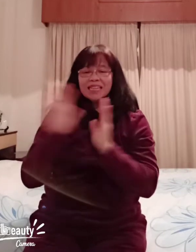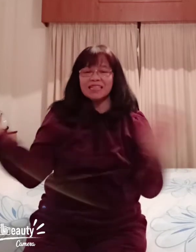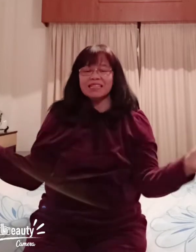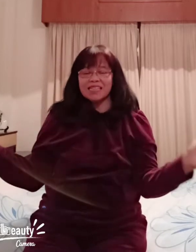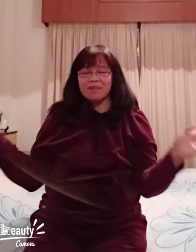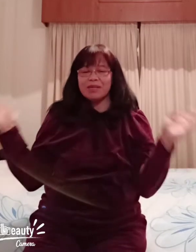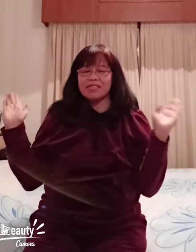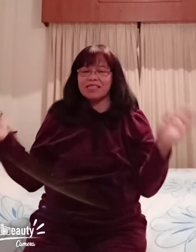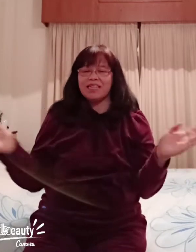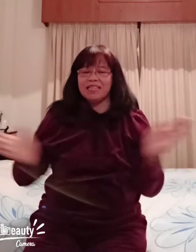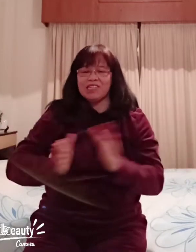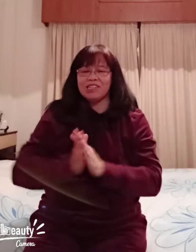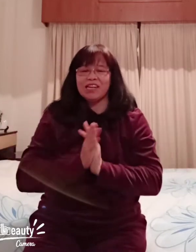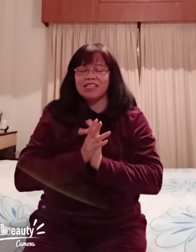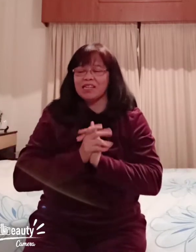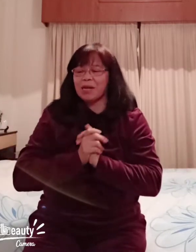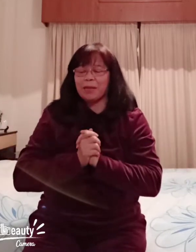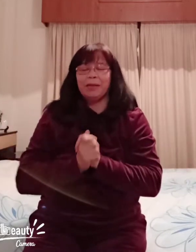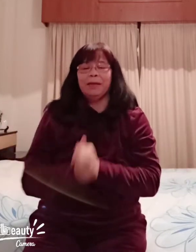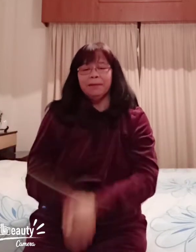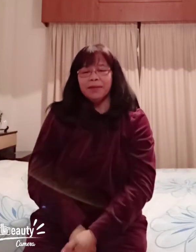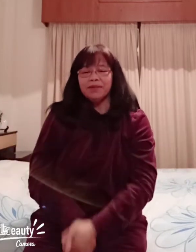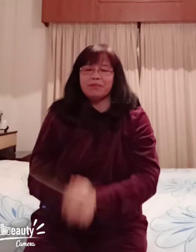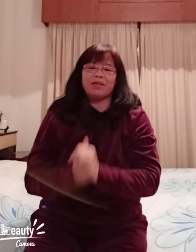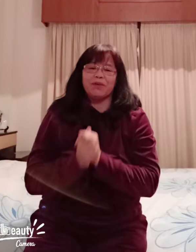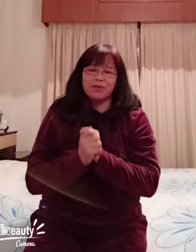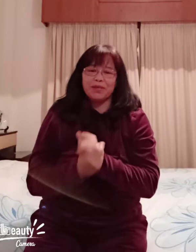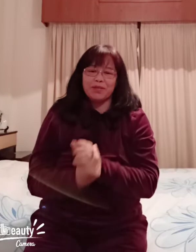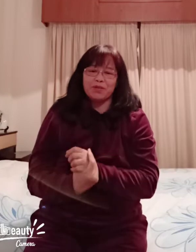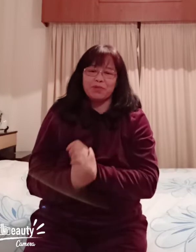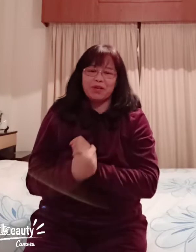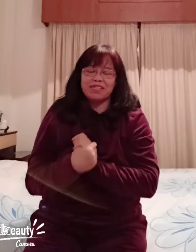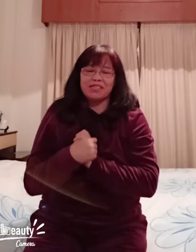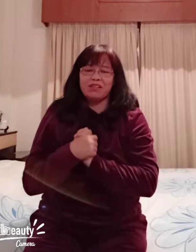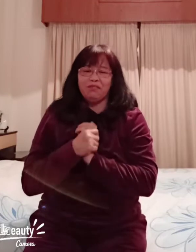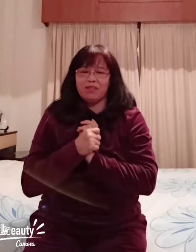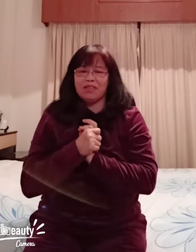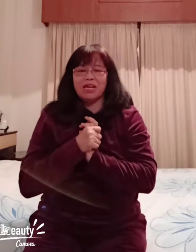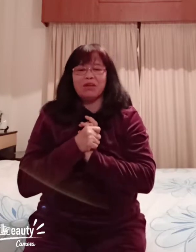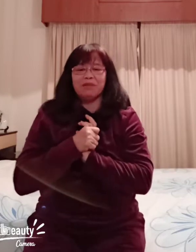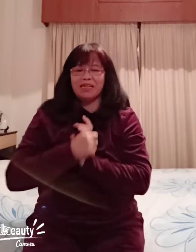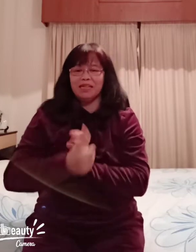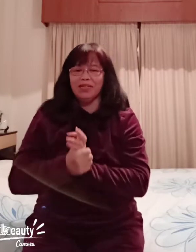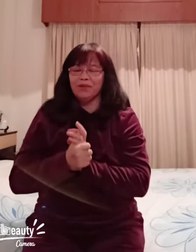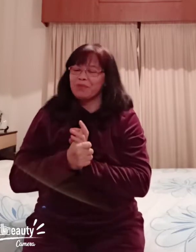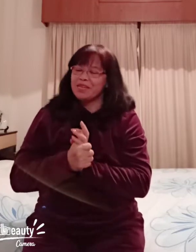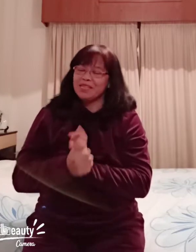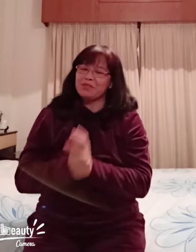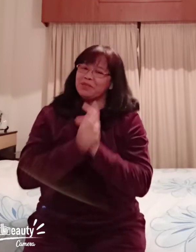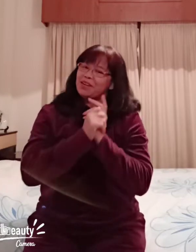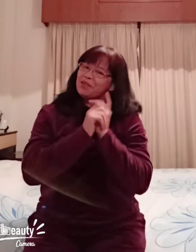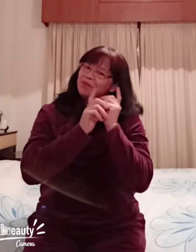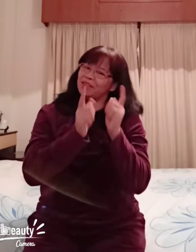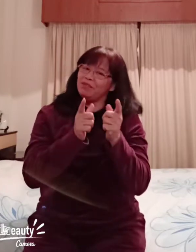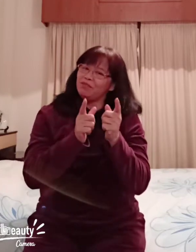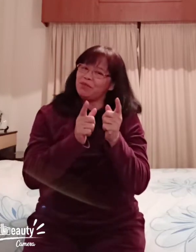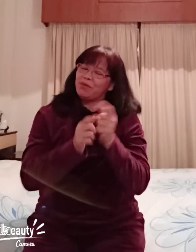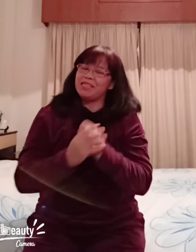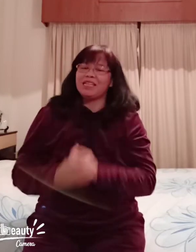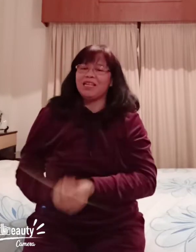magsasali dyan guys ay mayroon namang consolation prizes if hindi kayo manalo so what are you waiting for isali nyo